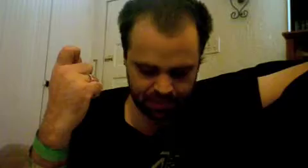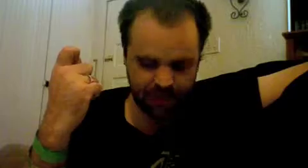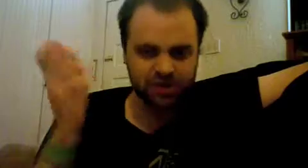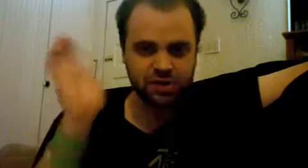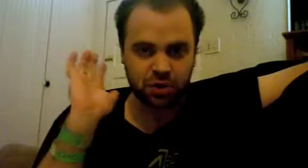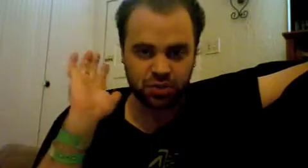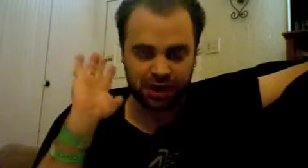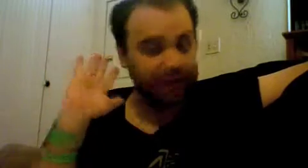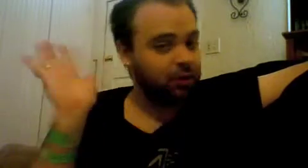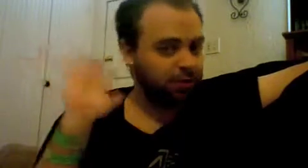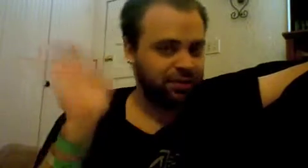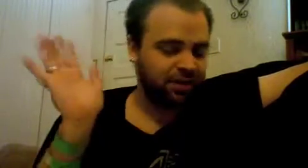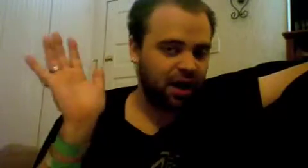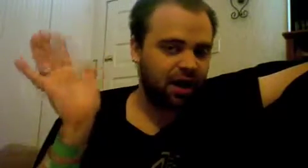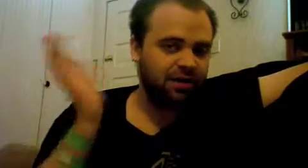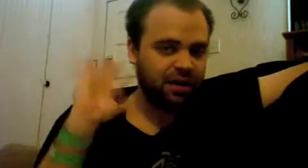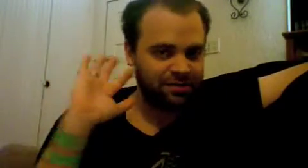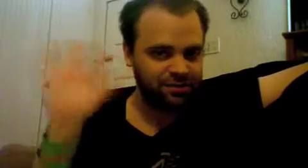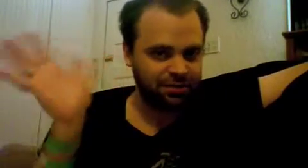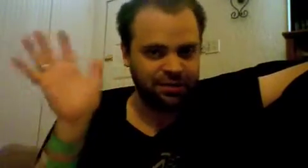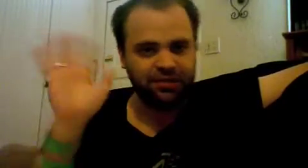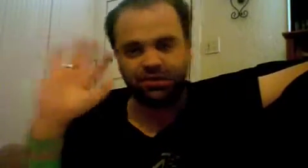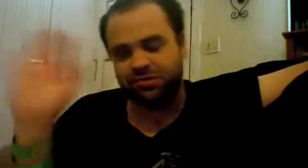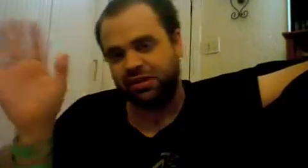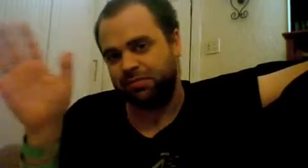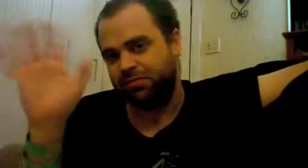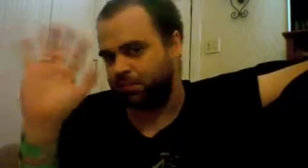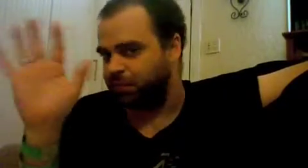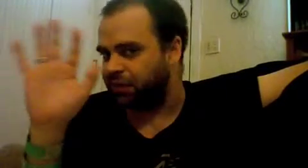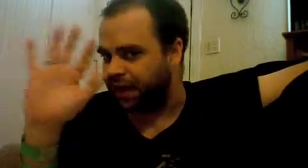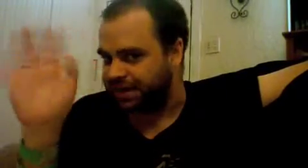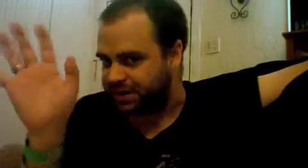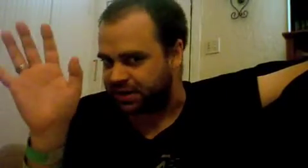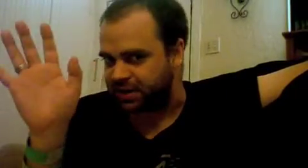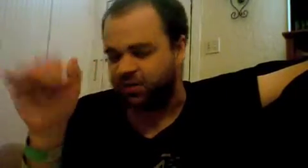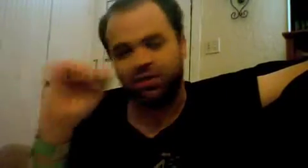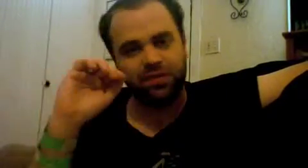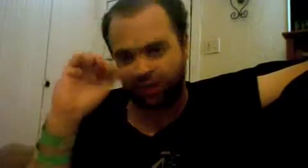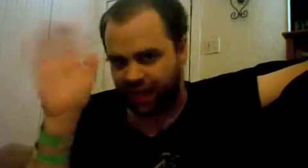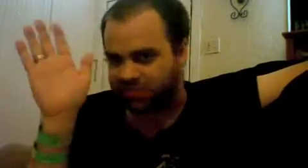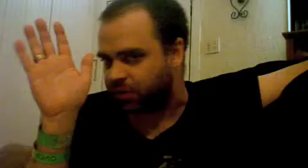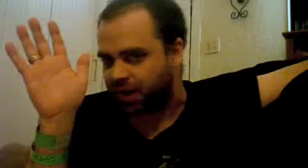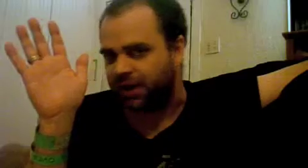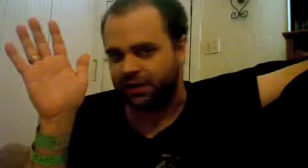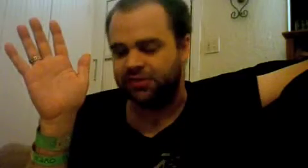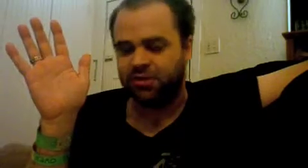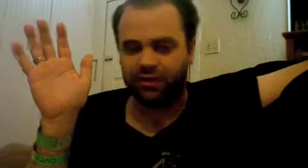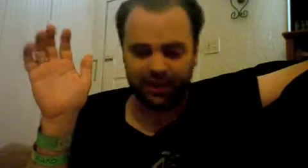so again going back to God God is self identical simple idea the classical God let's call that